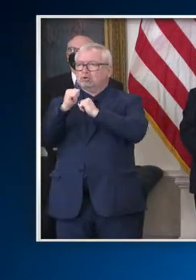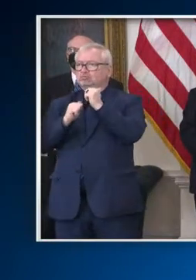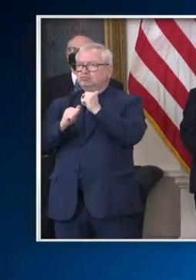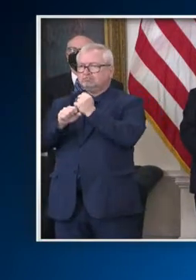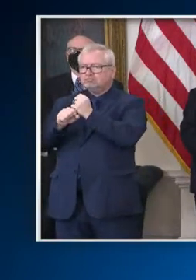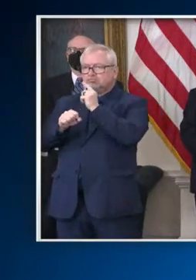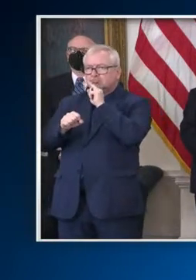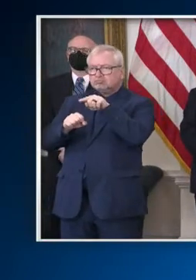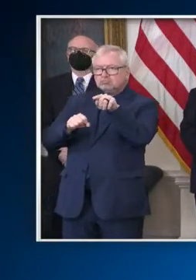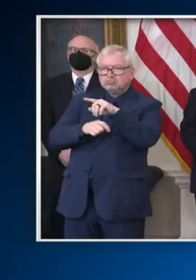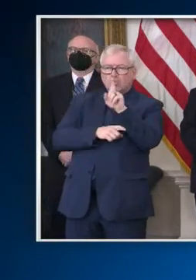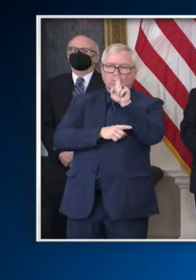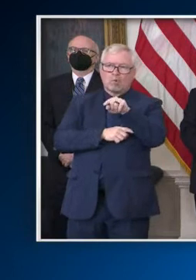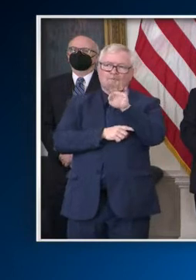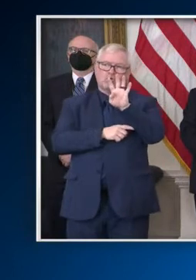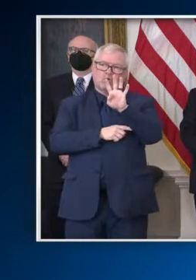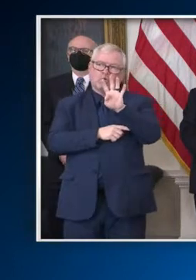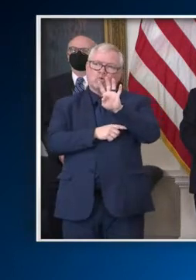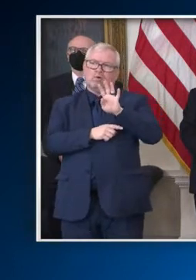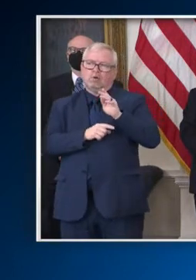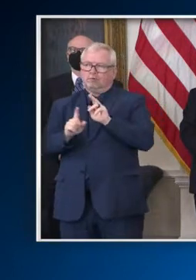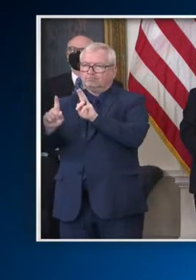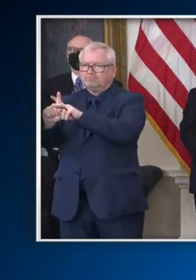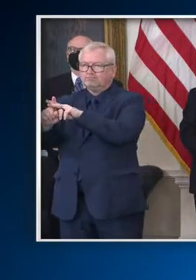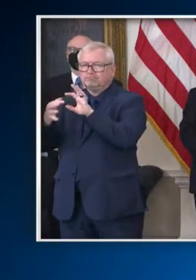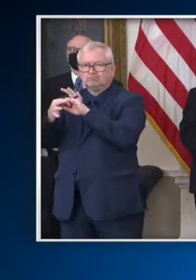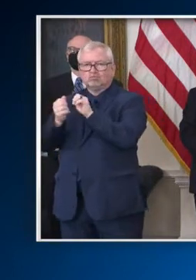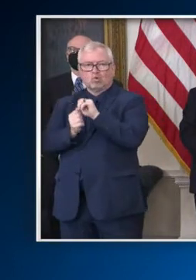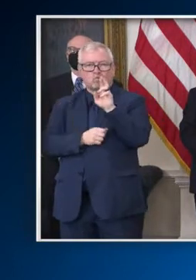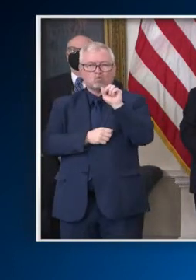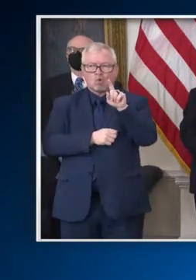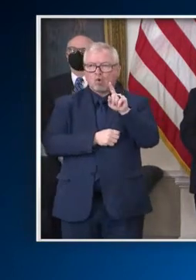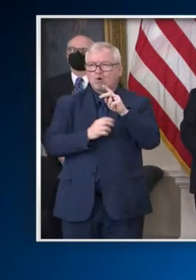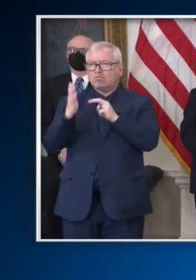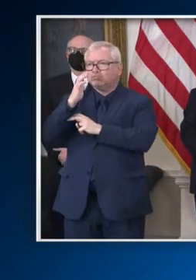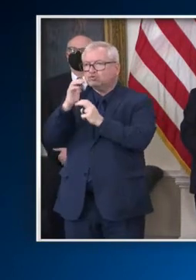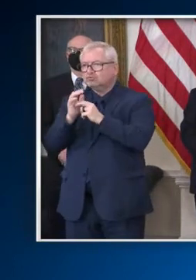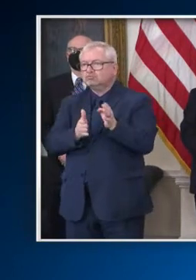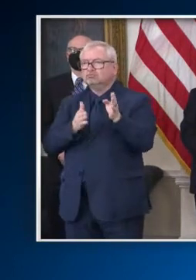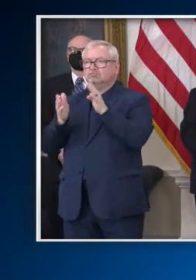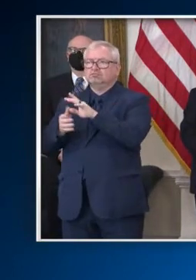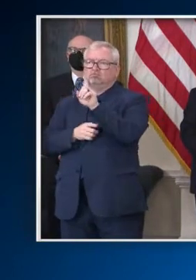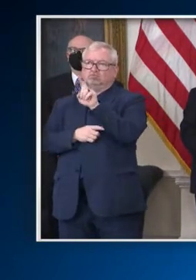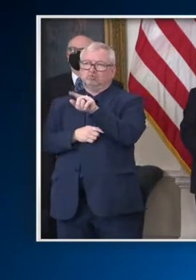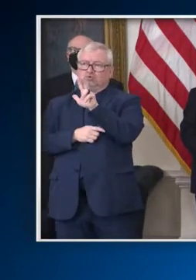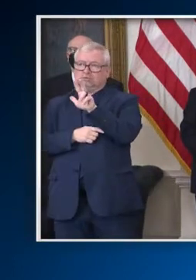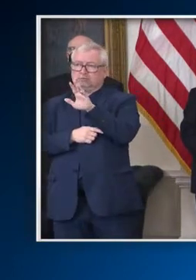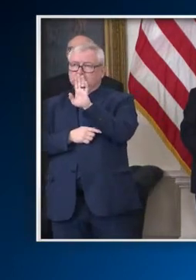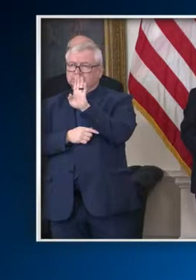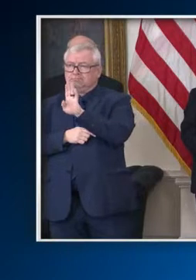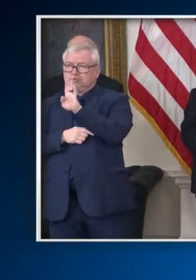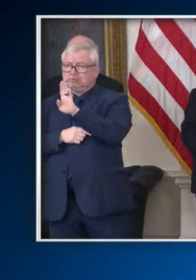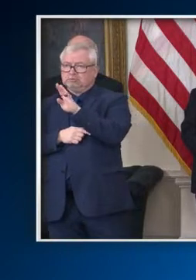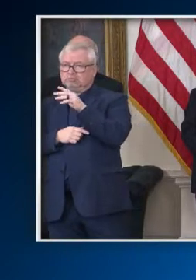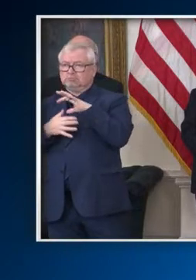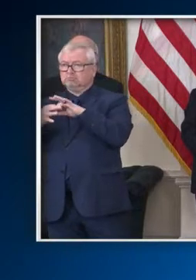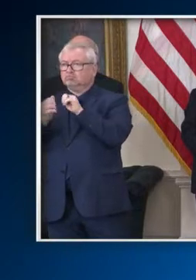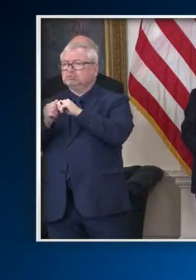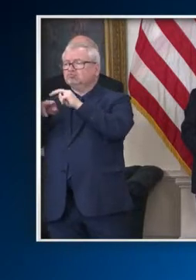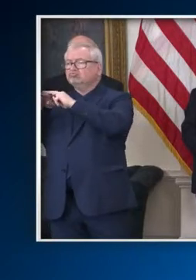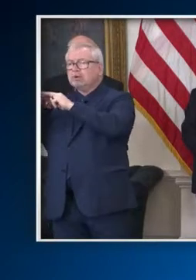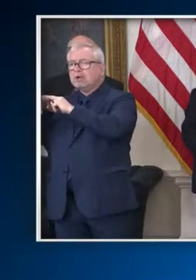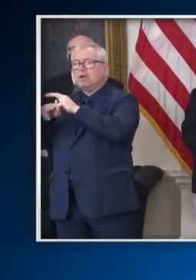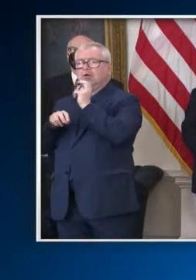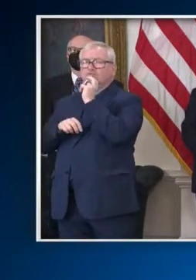for transit. We have invested far more in both